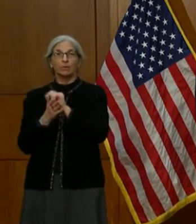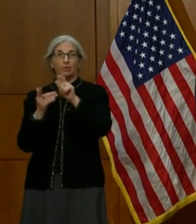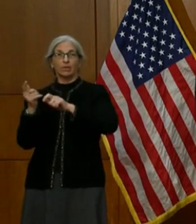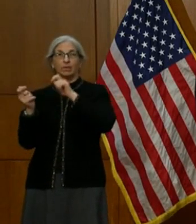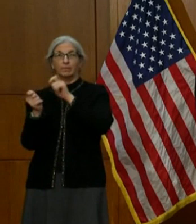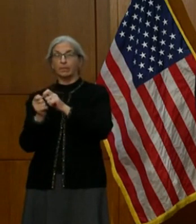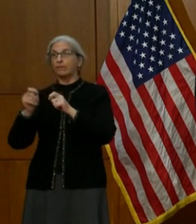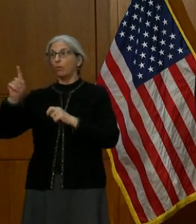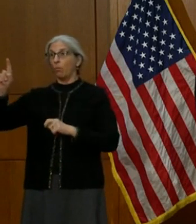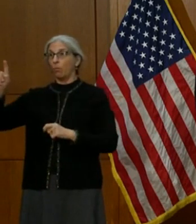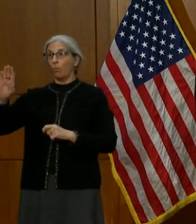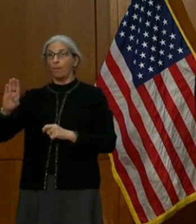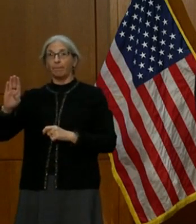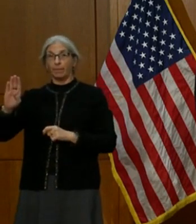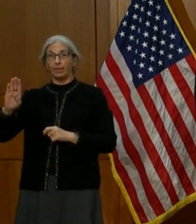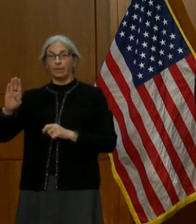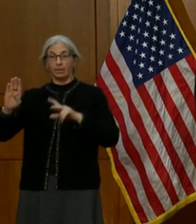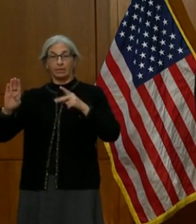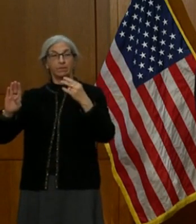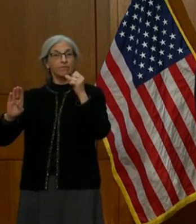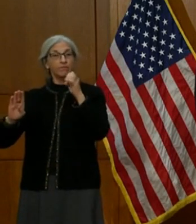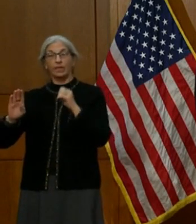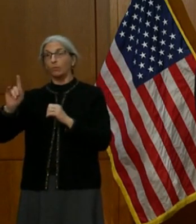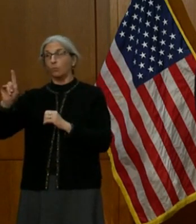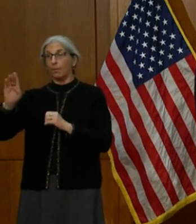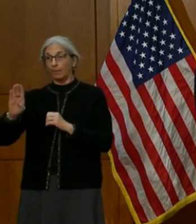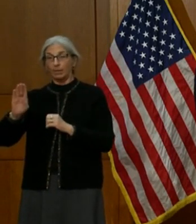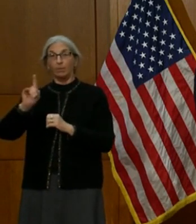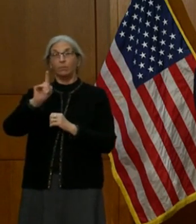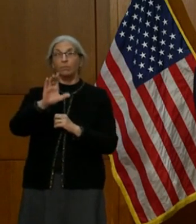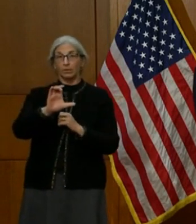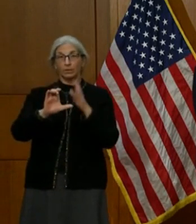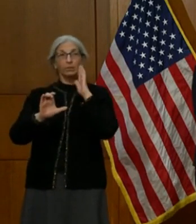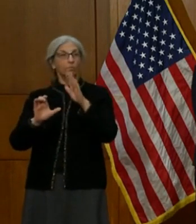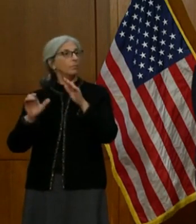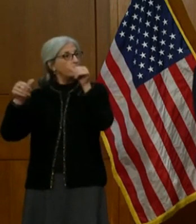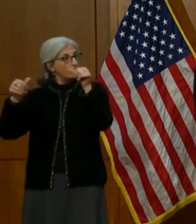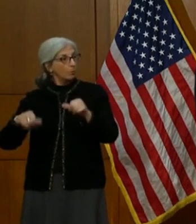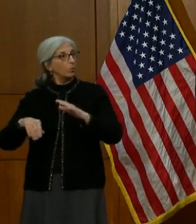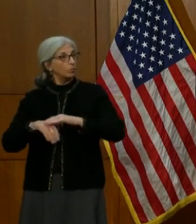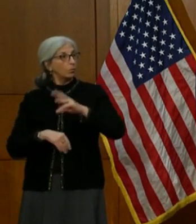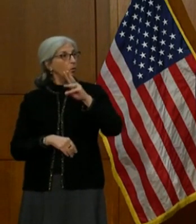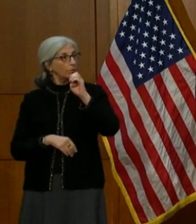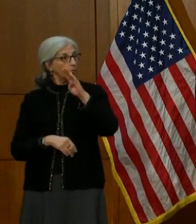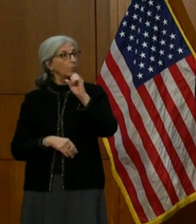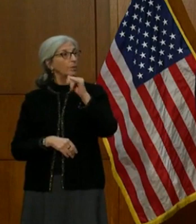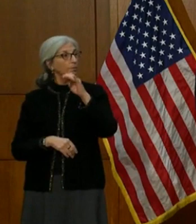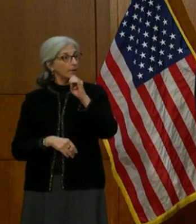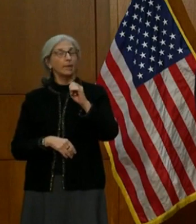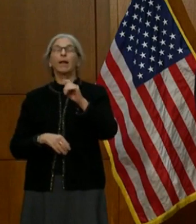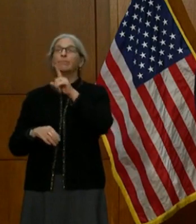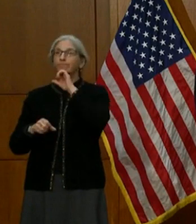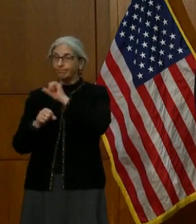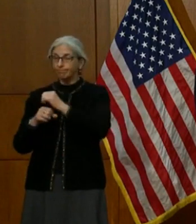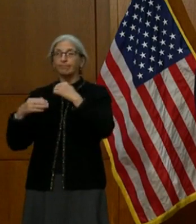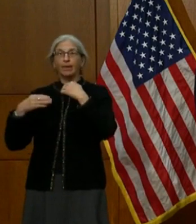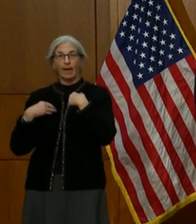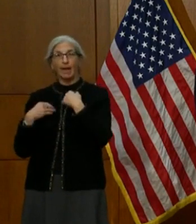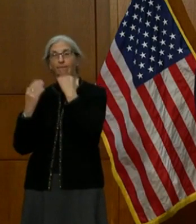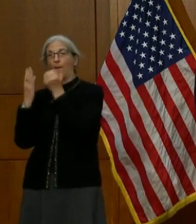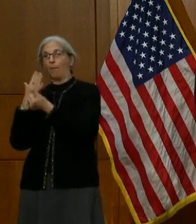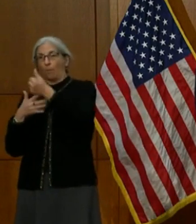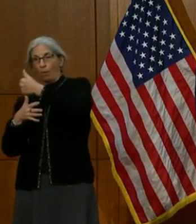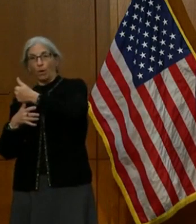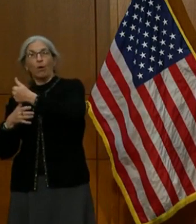on Plan 1B, Phase 1B and 1C. It will be on the website, and yes, there is a priority list for both phases.